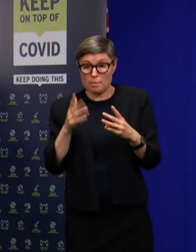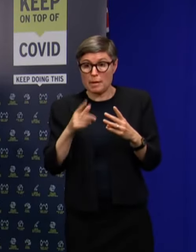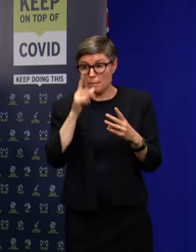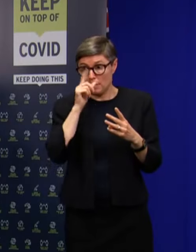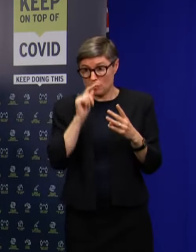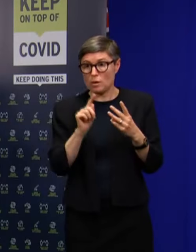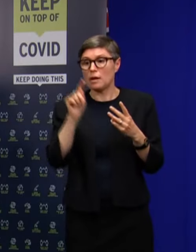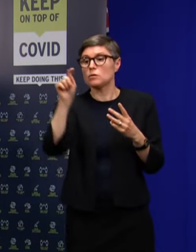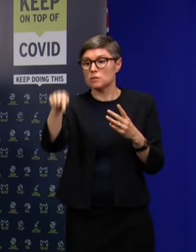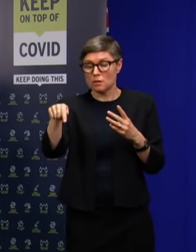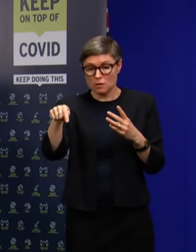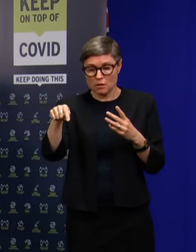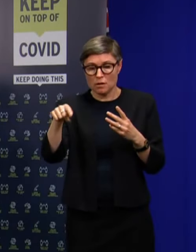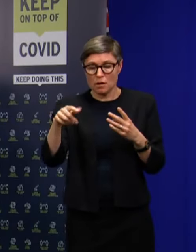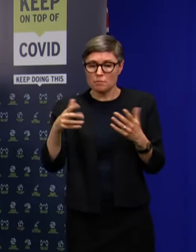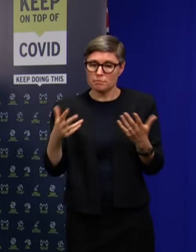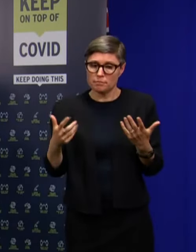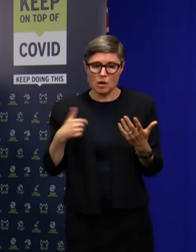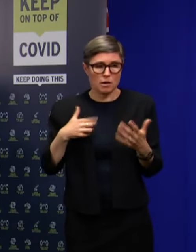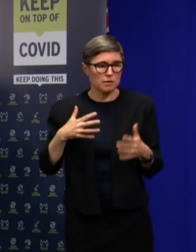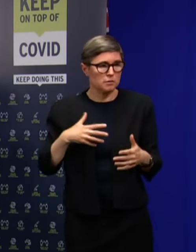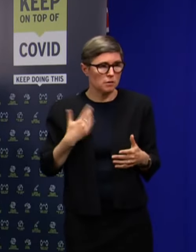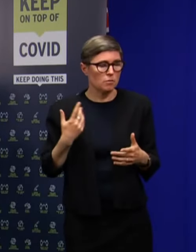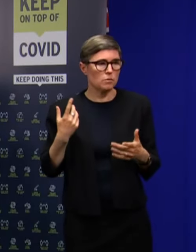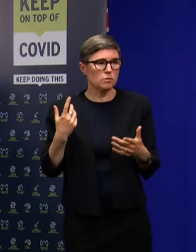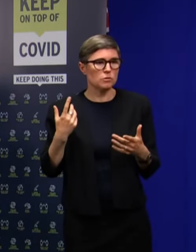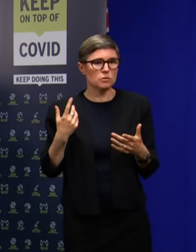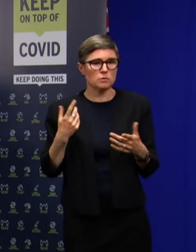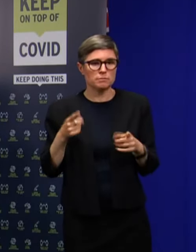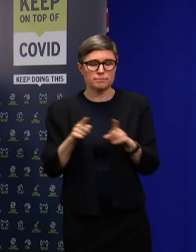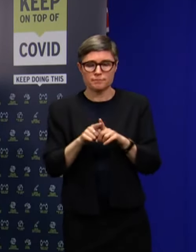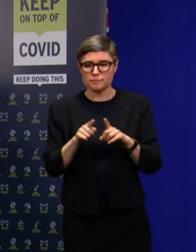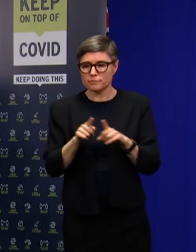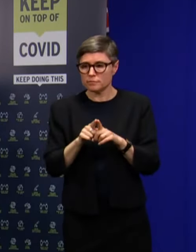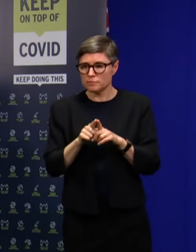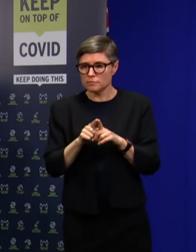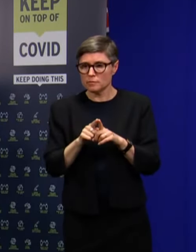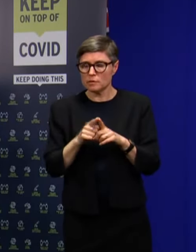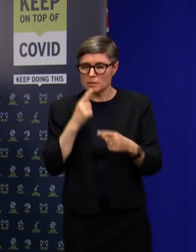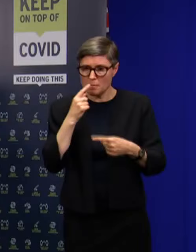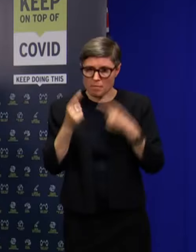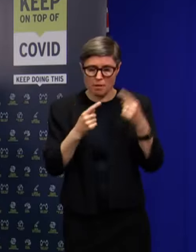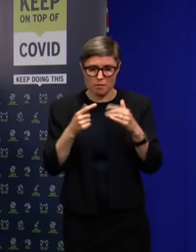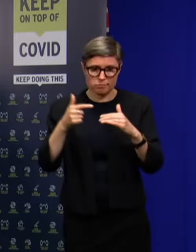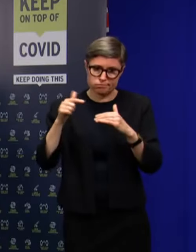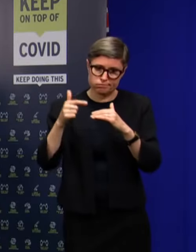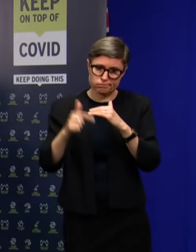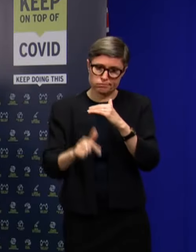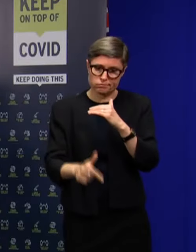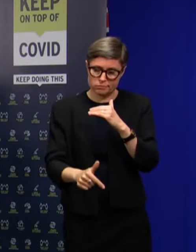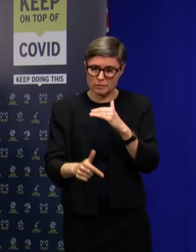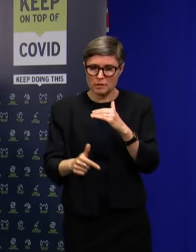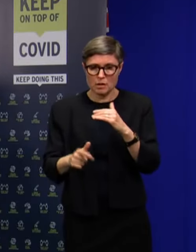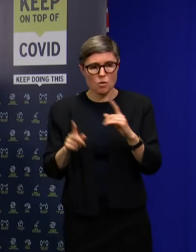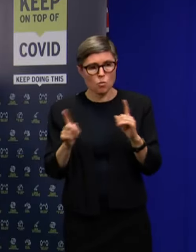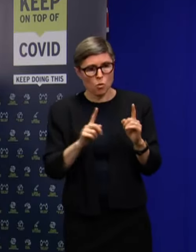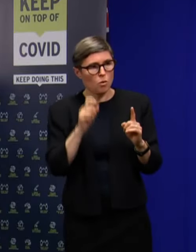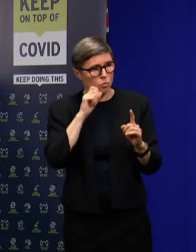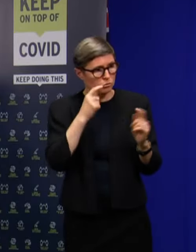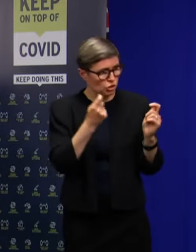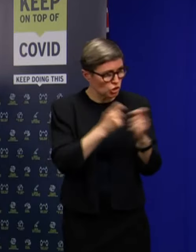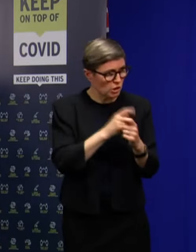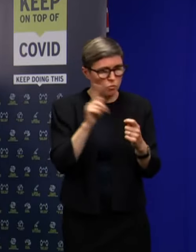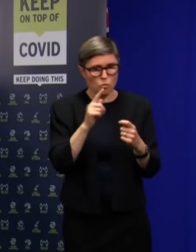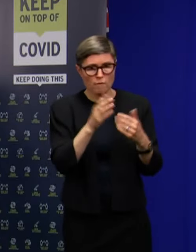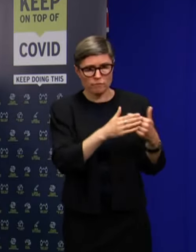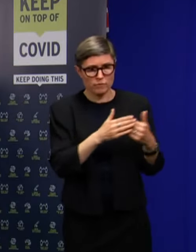to get outside, I don't want to go through chapter and verse, the steps that we're taking or the measures that we will put in place, because at the end of the